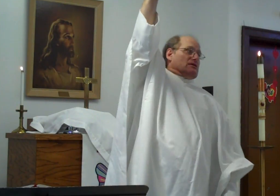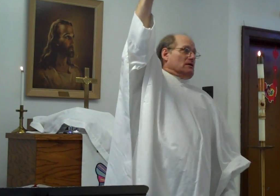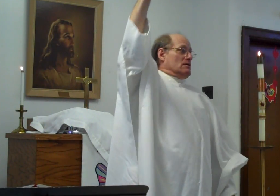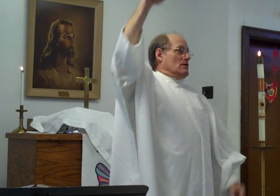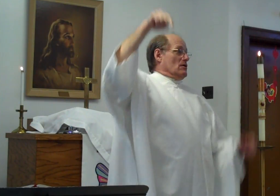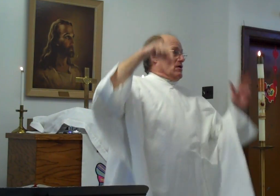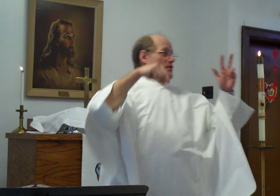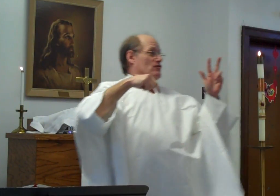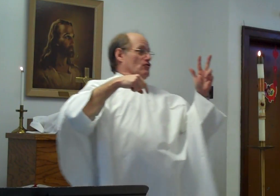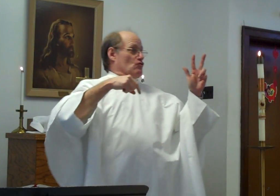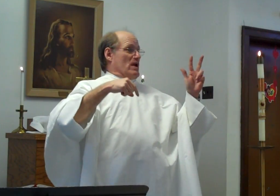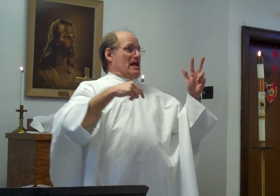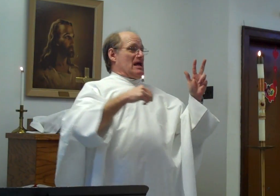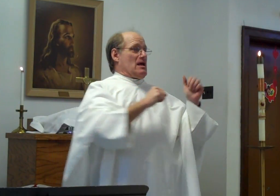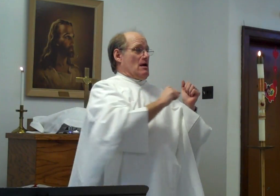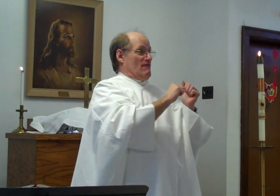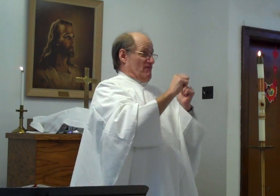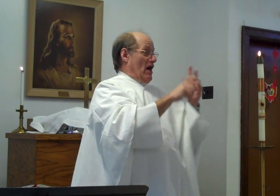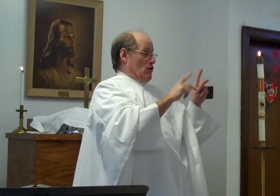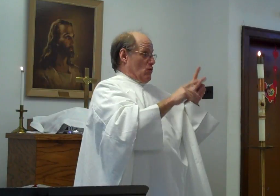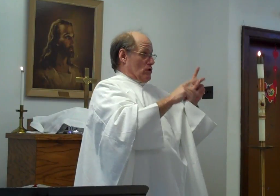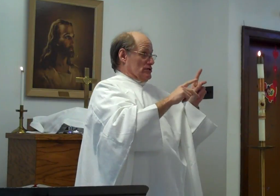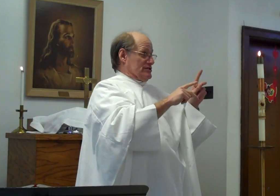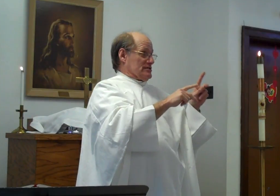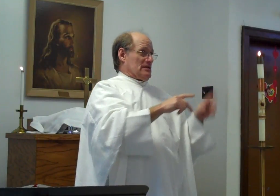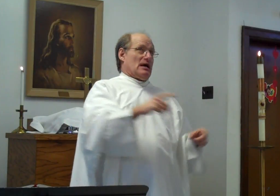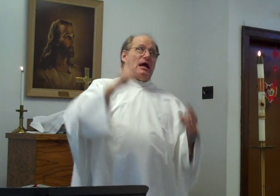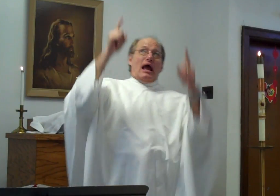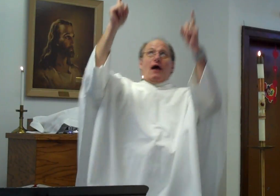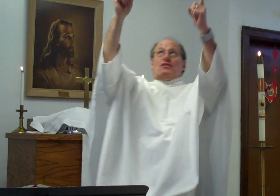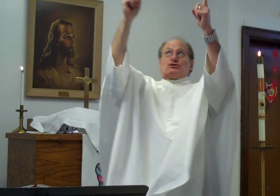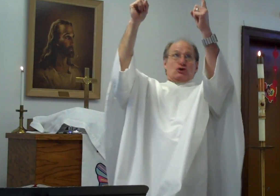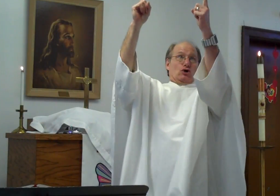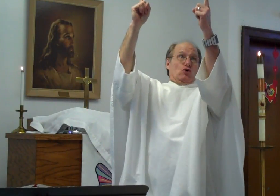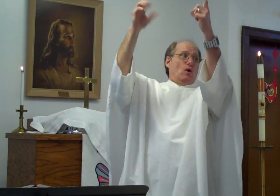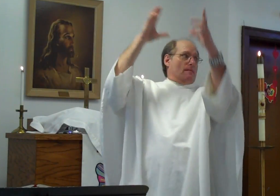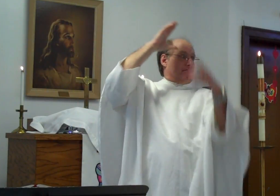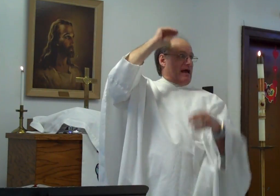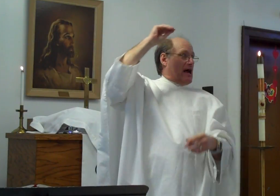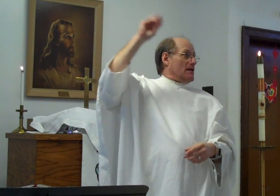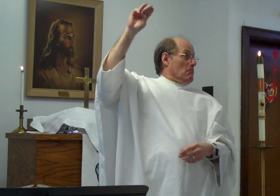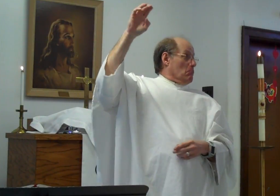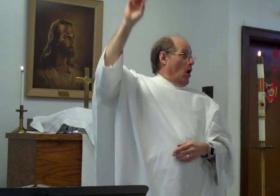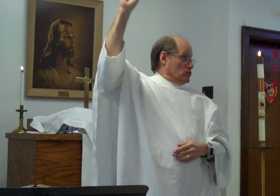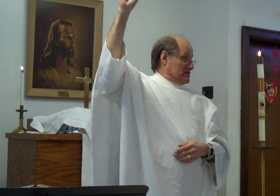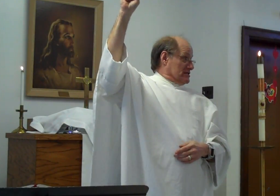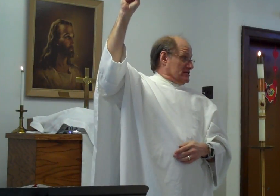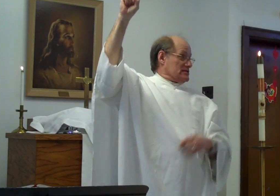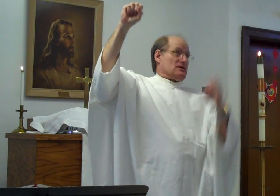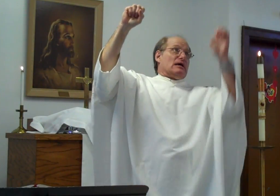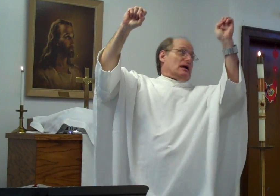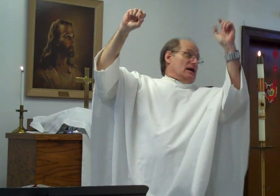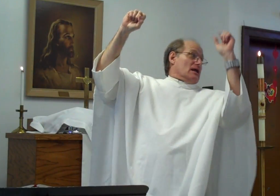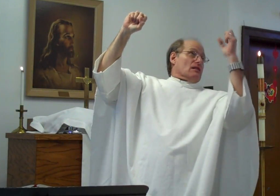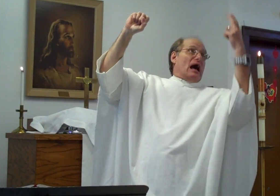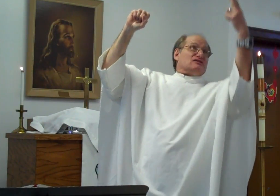On three. Followers. And the two. Men. Moses. And Elijah.